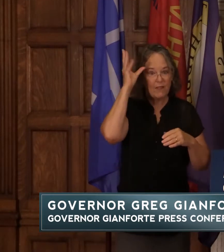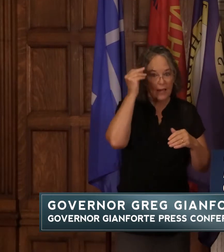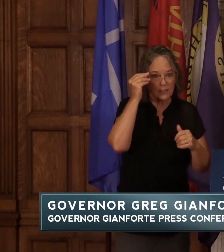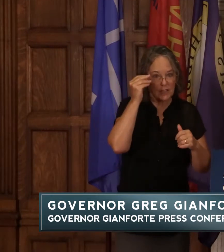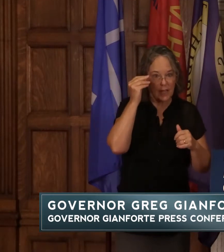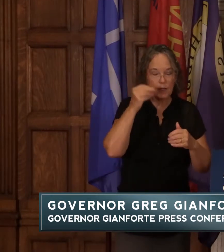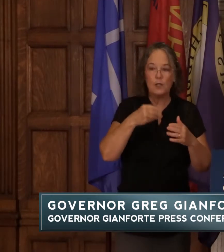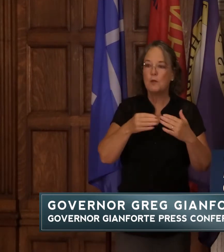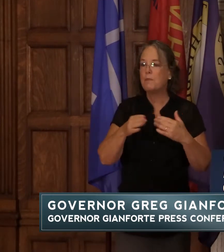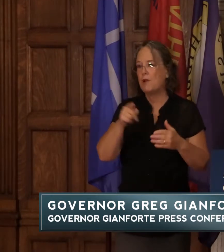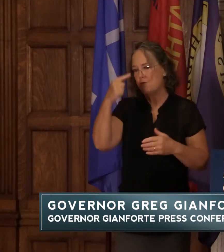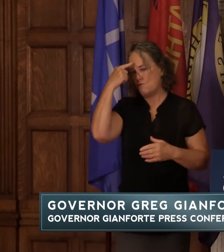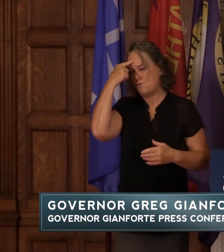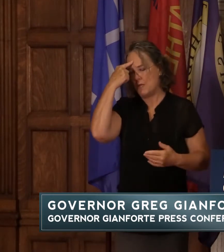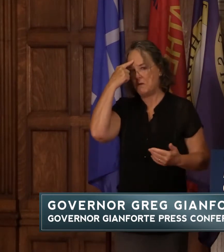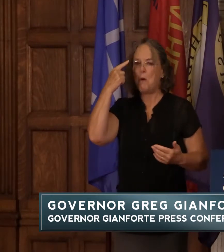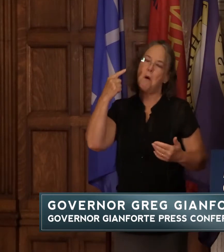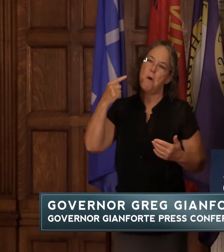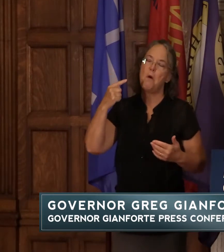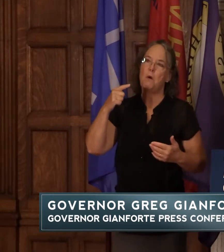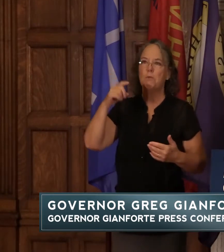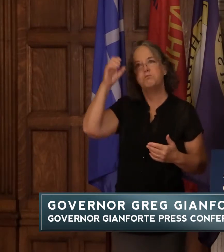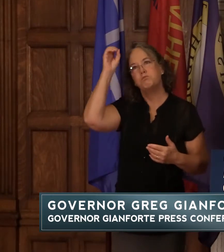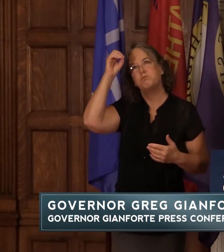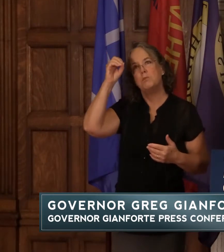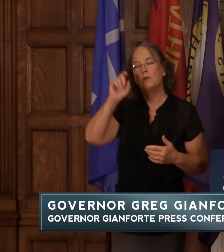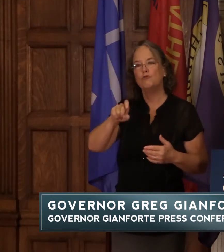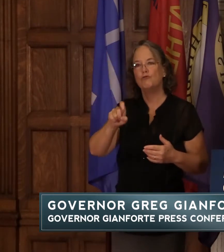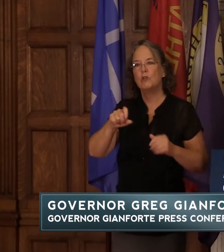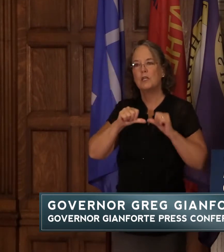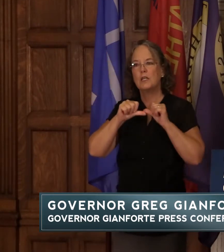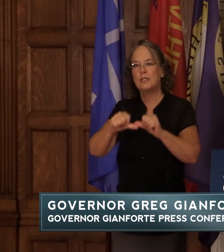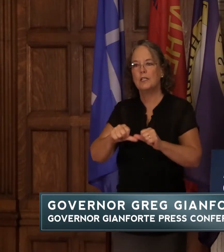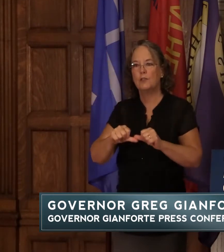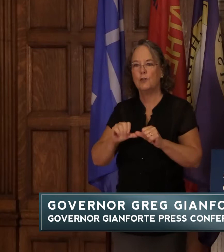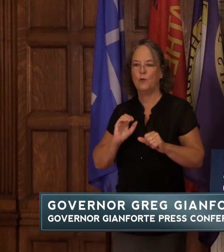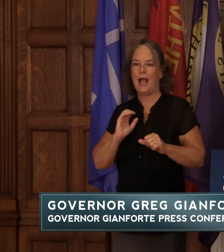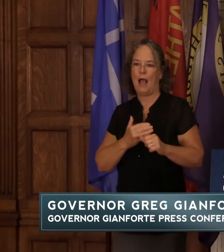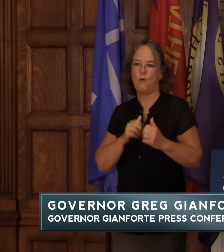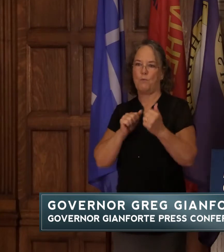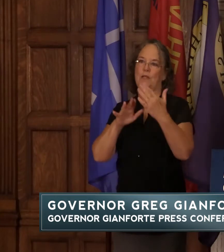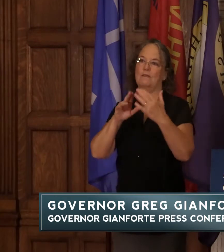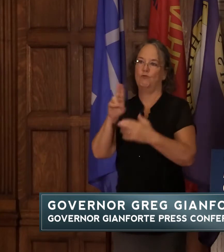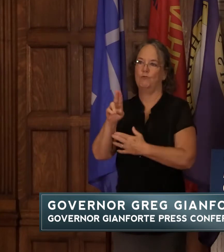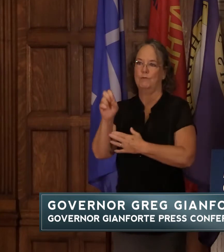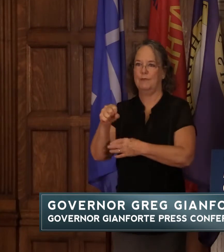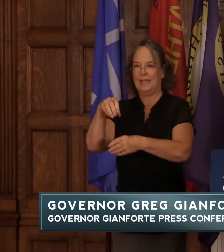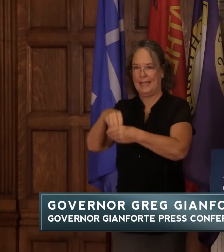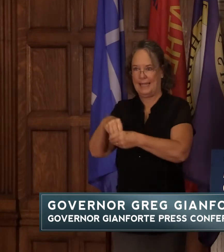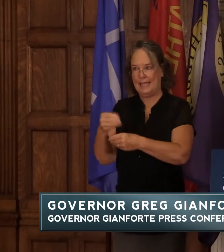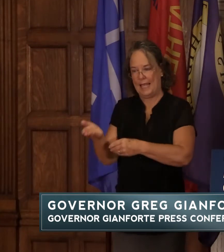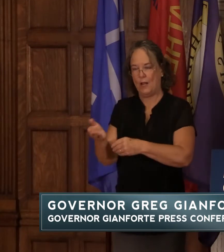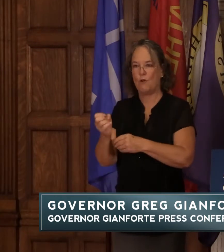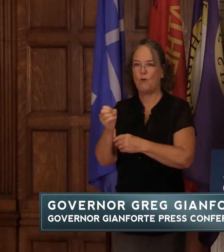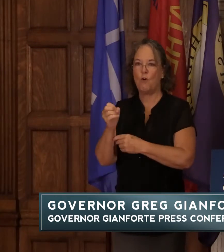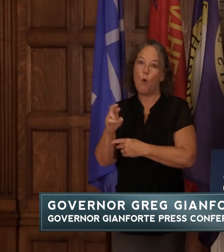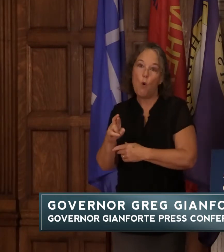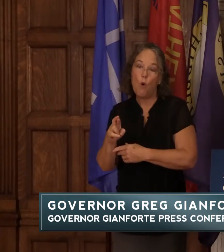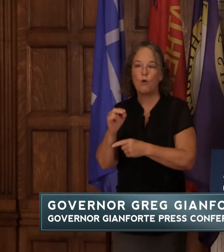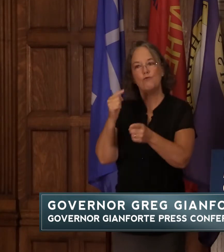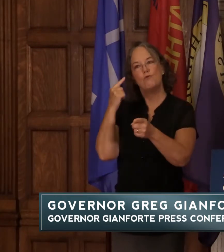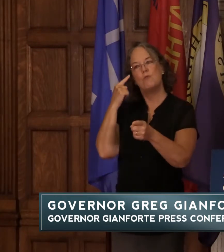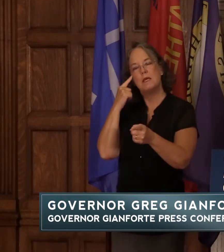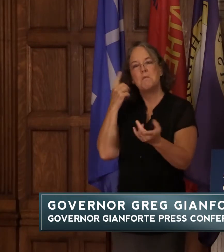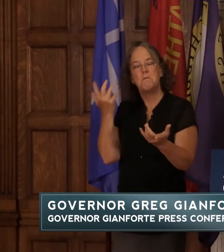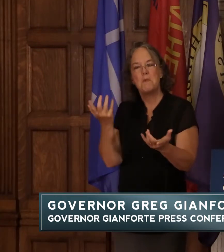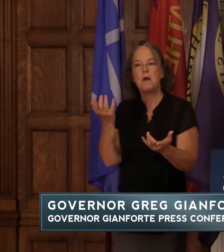and regardless of whether you think the united states should continue our presence there or regardless of whether you think